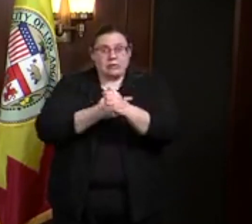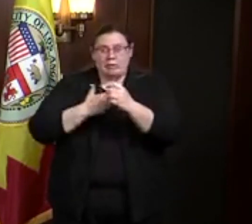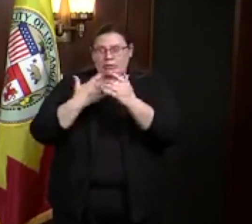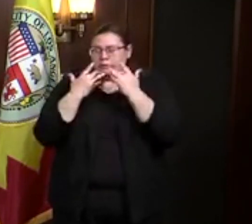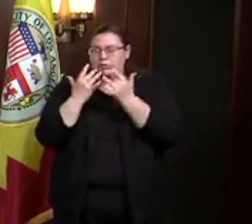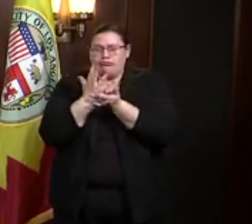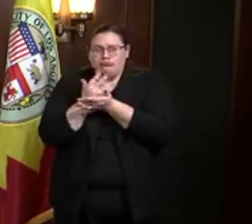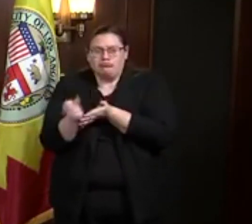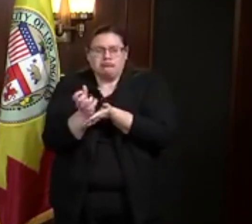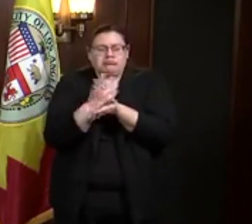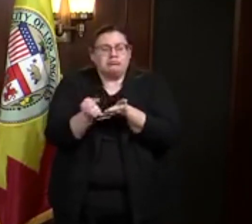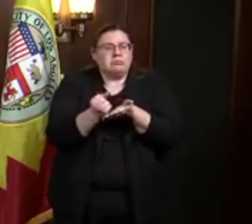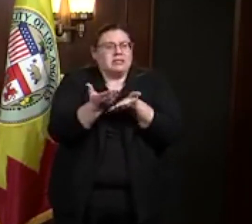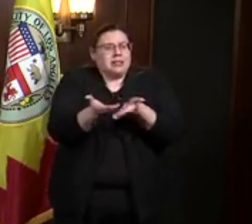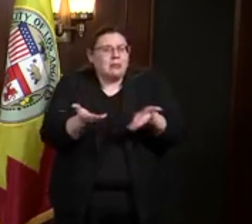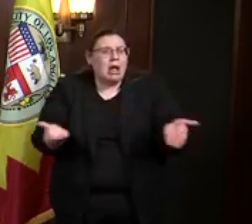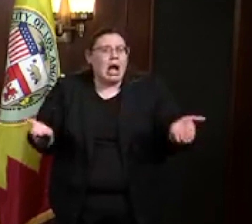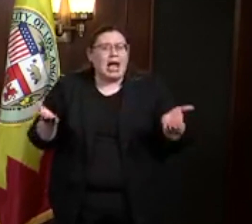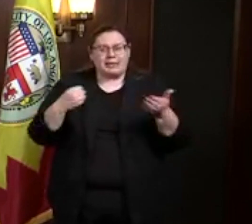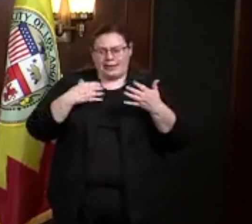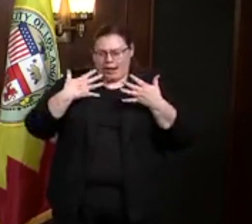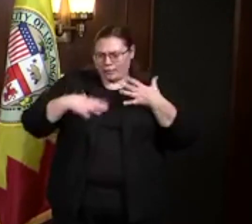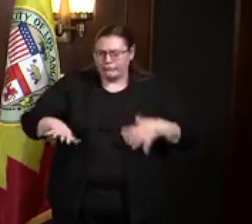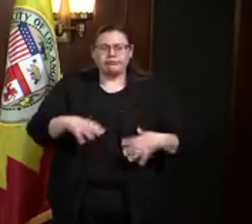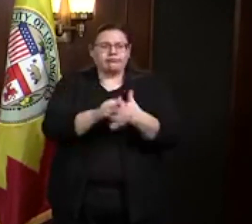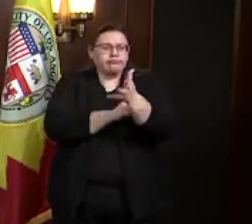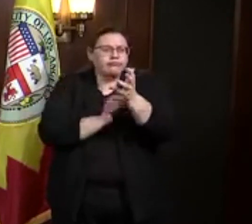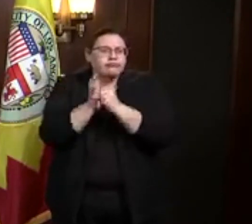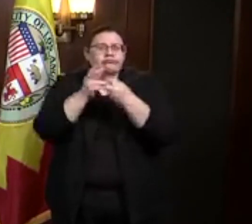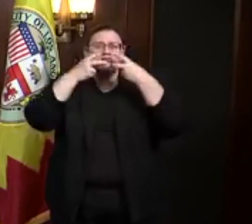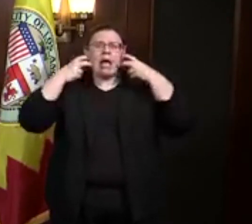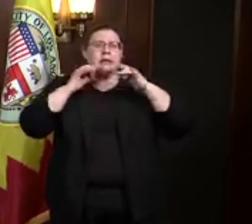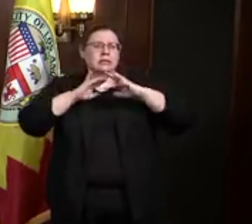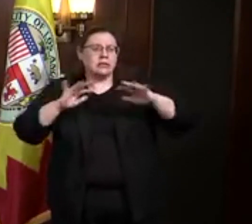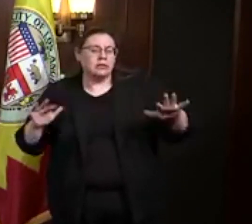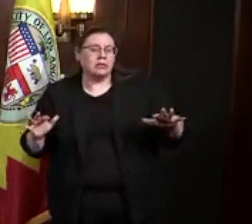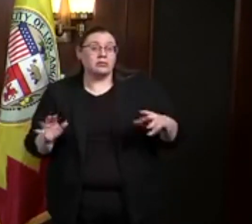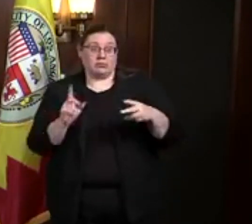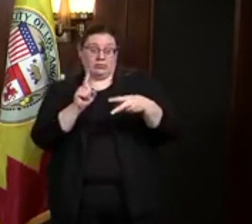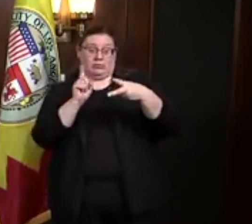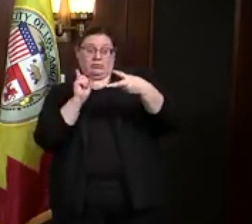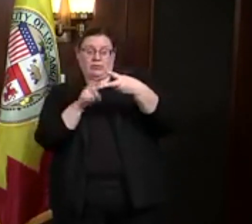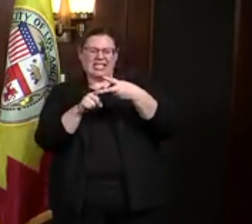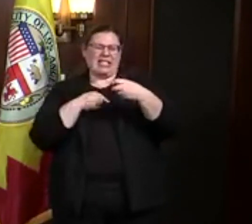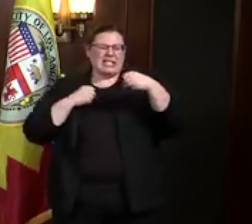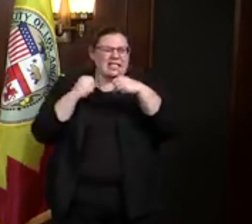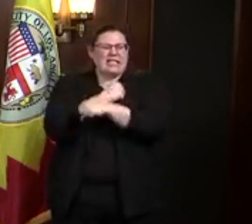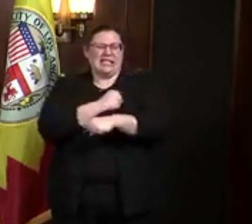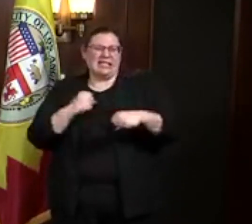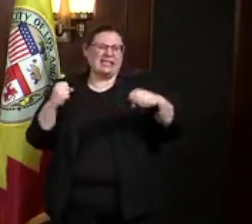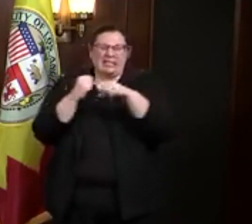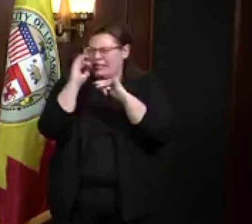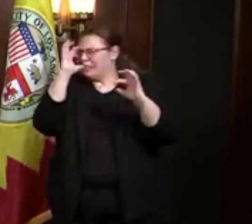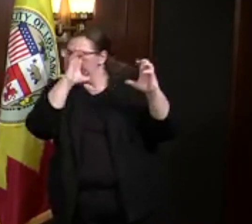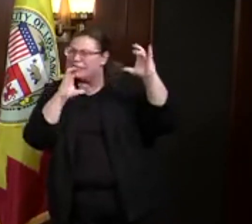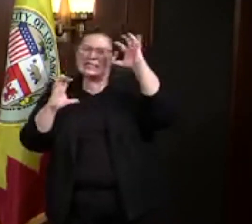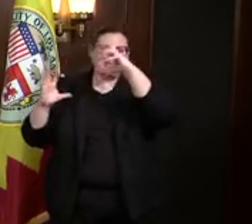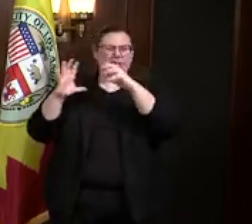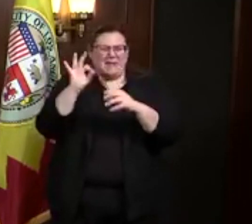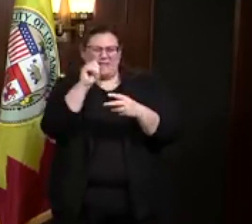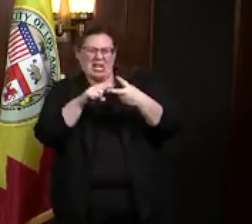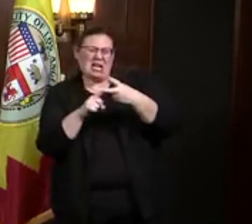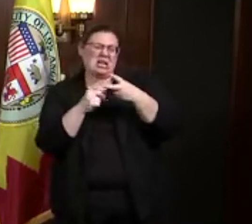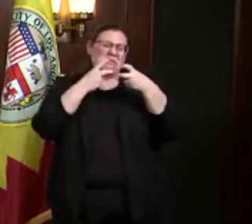of essential supplies and personal protective equipment? And second, as we fight tooth and nail to locate those items,